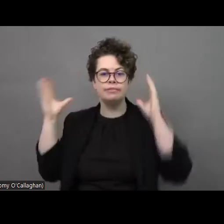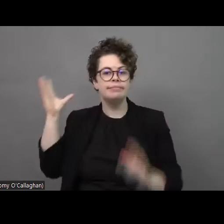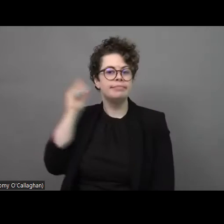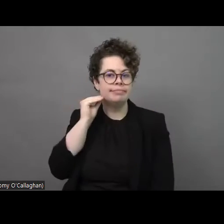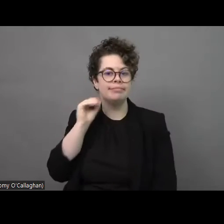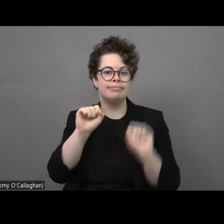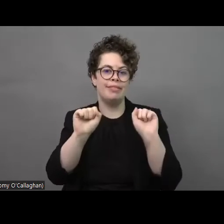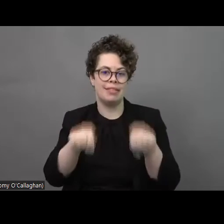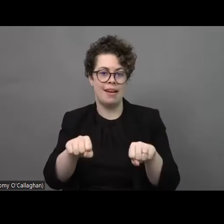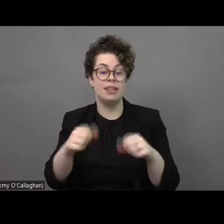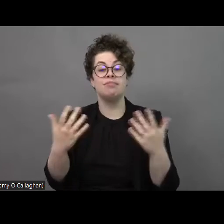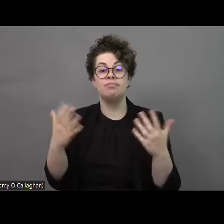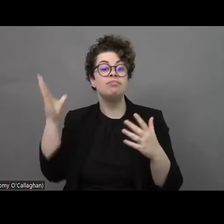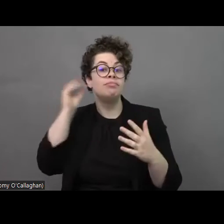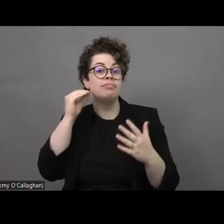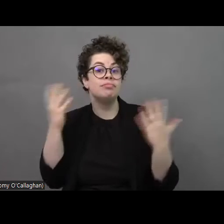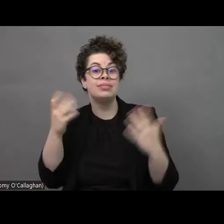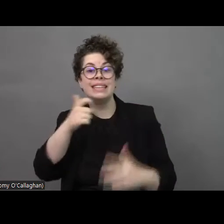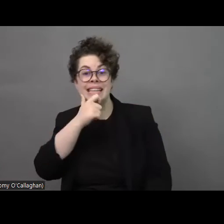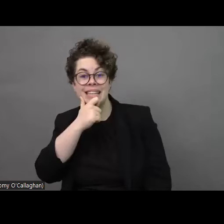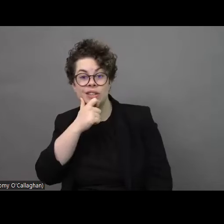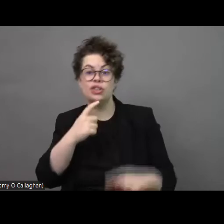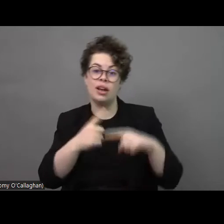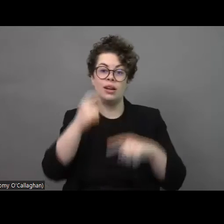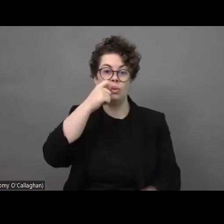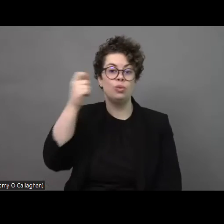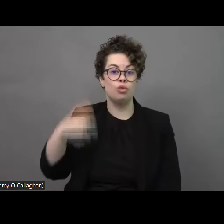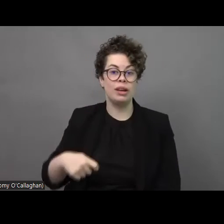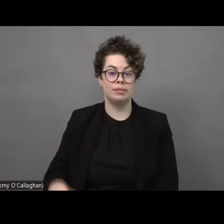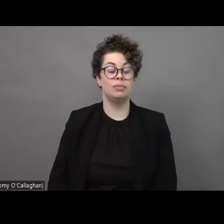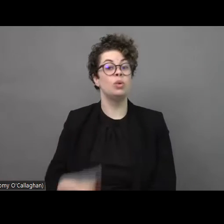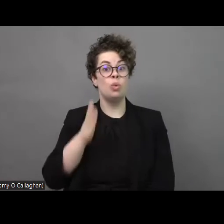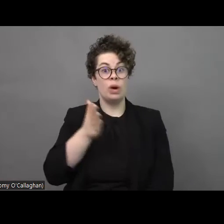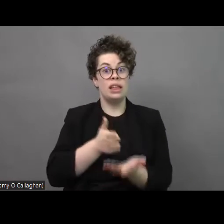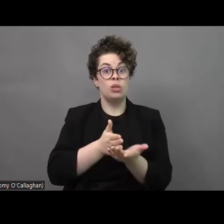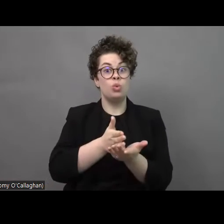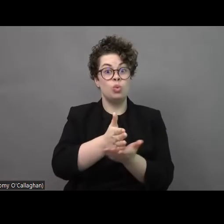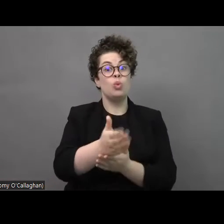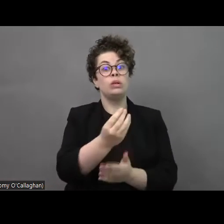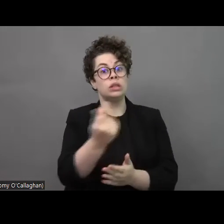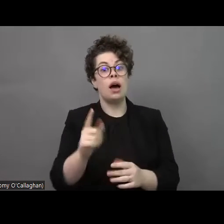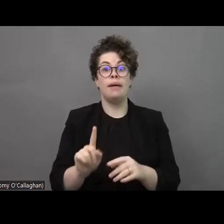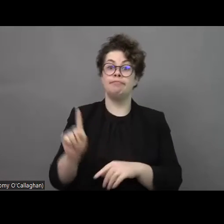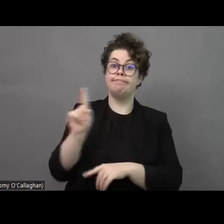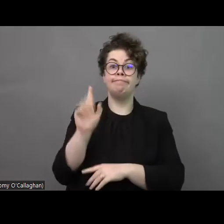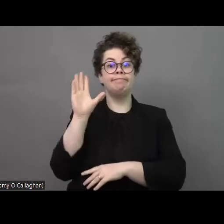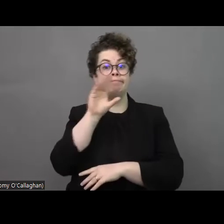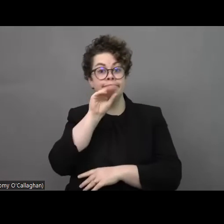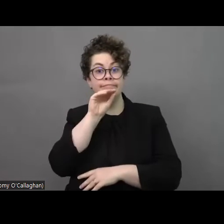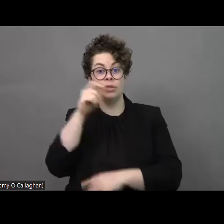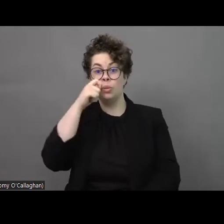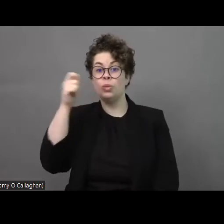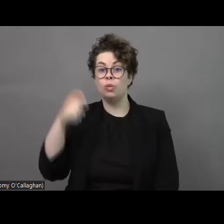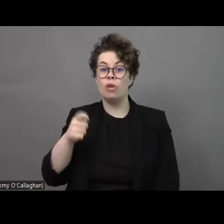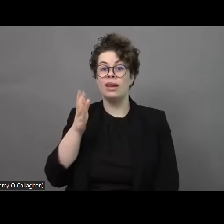the Ukrainian channel. We will be having speakers who will speak in Ukrainian, so please make sure that you